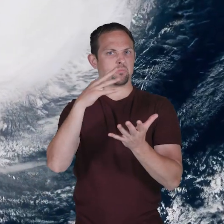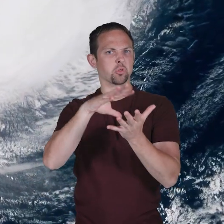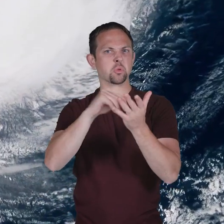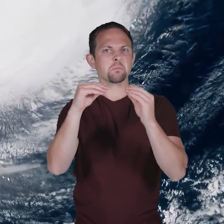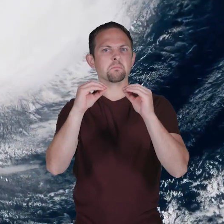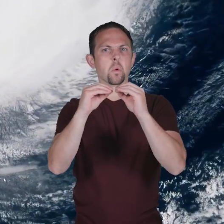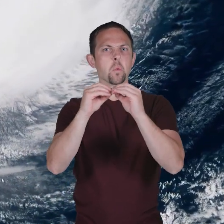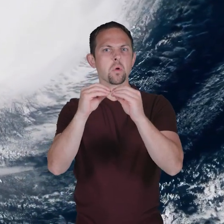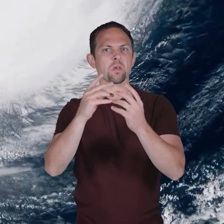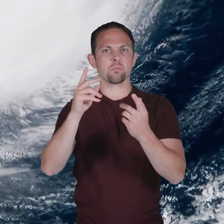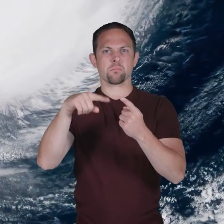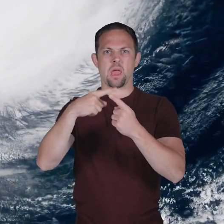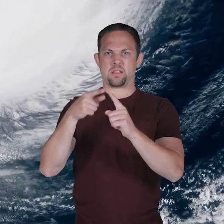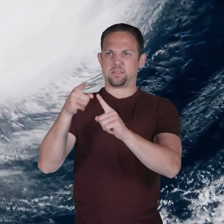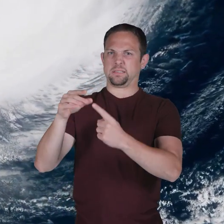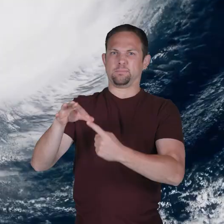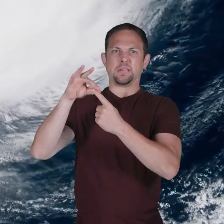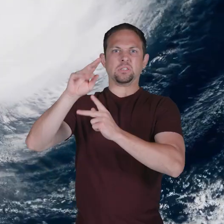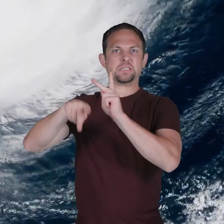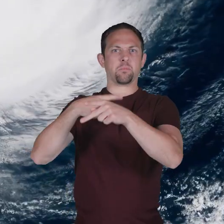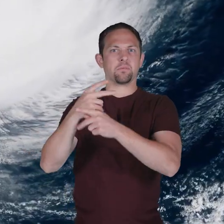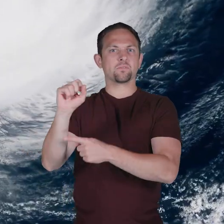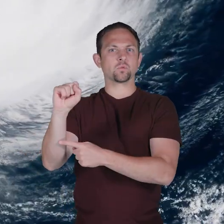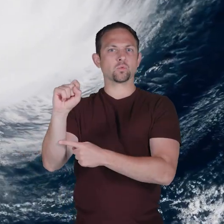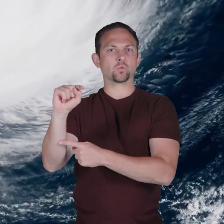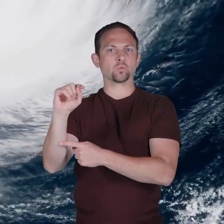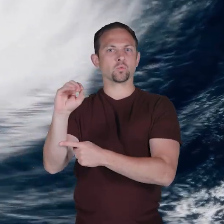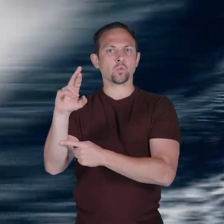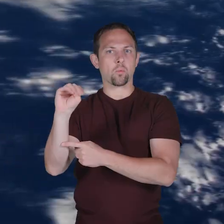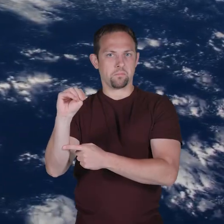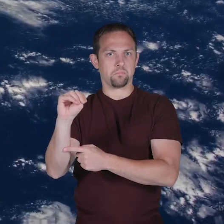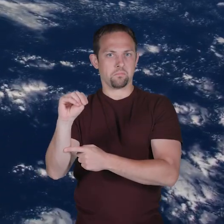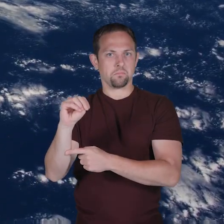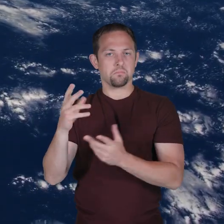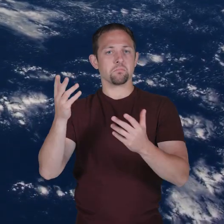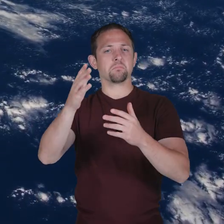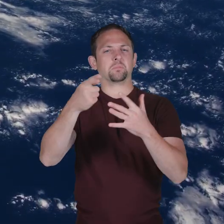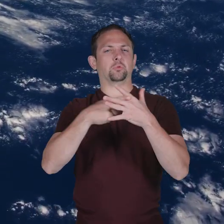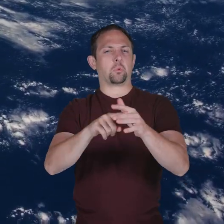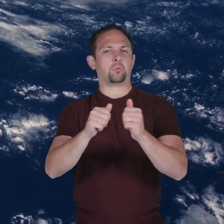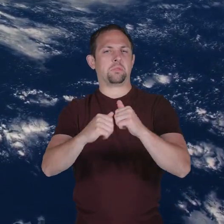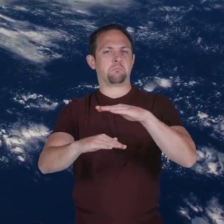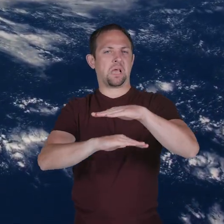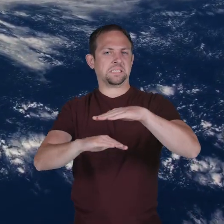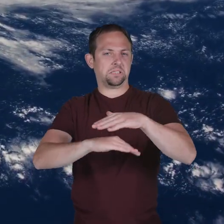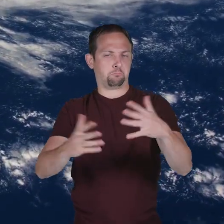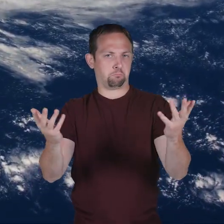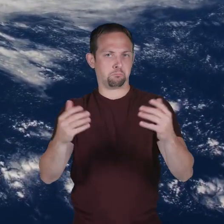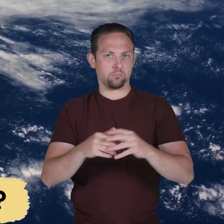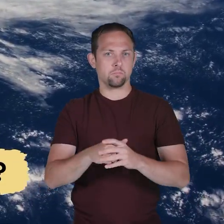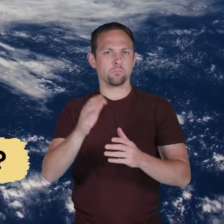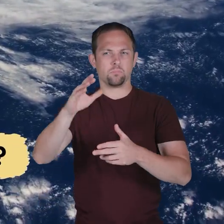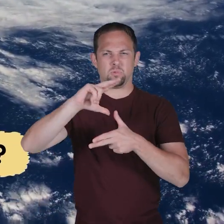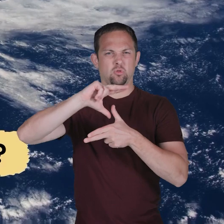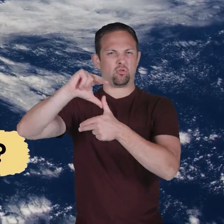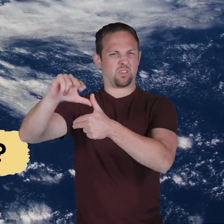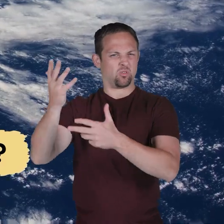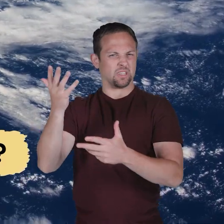learn more about this special type of storm. Let's start with the basics. What is a